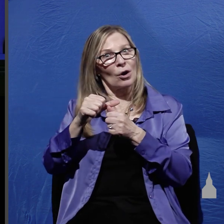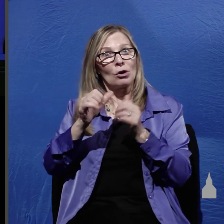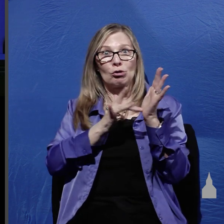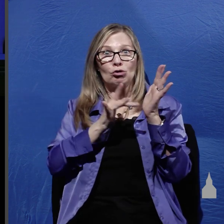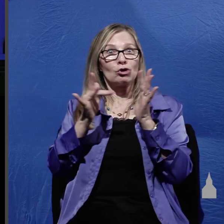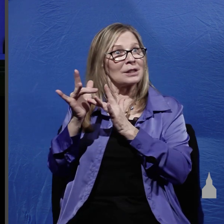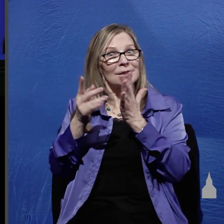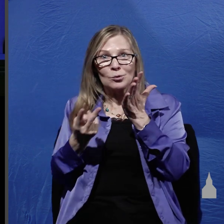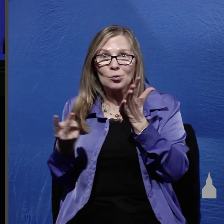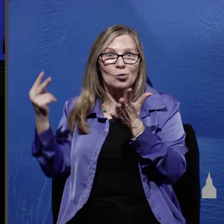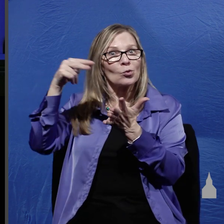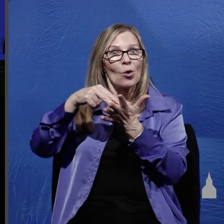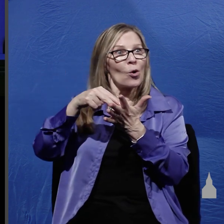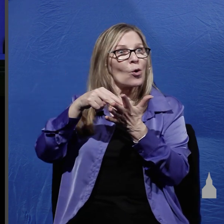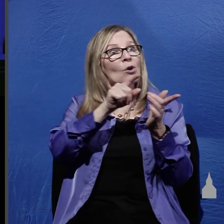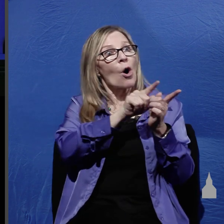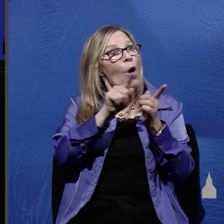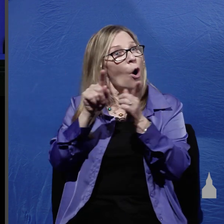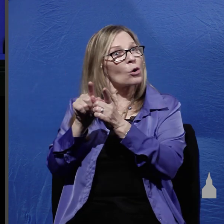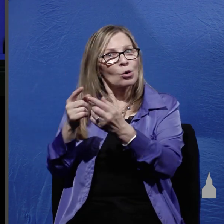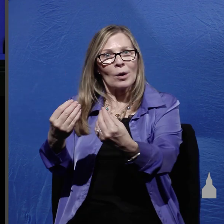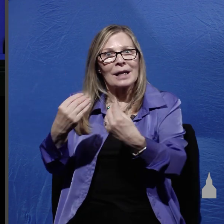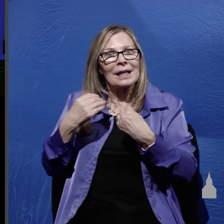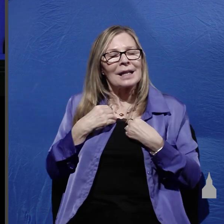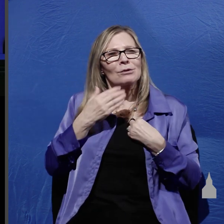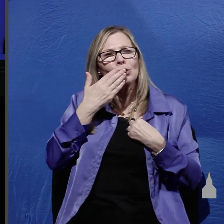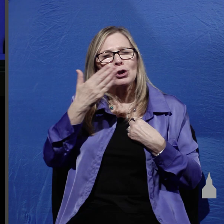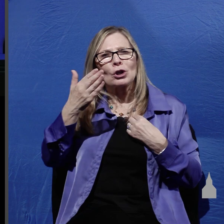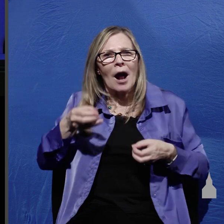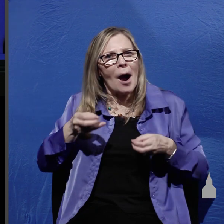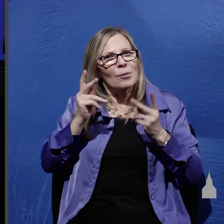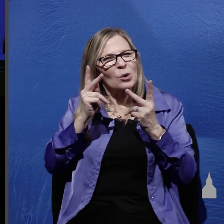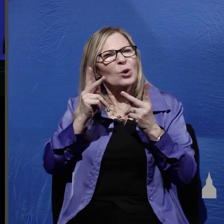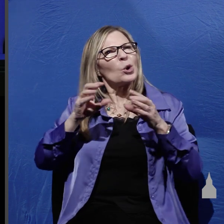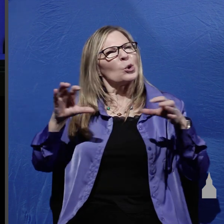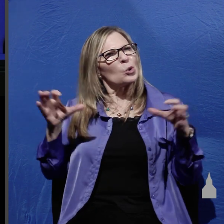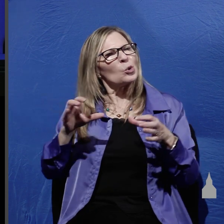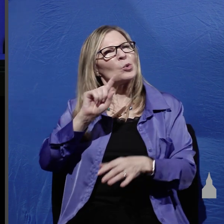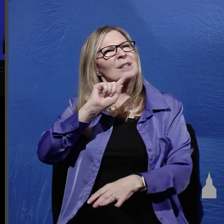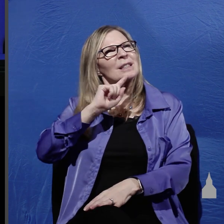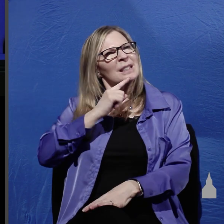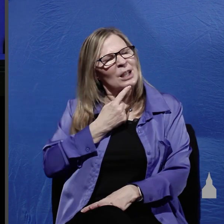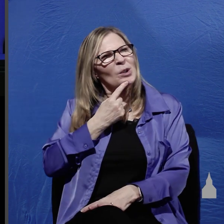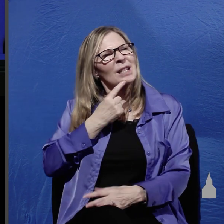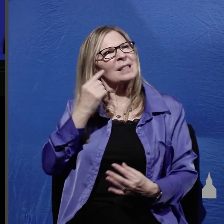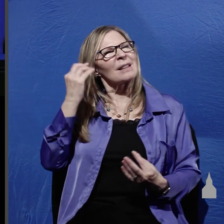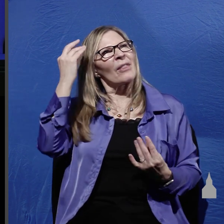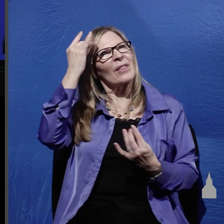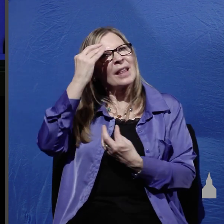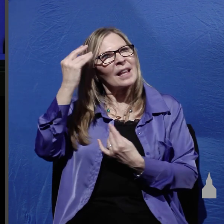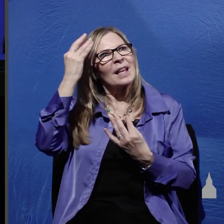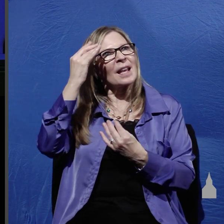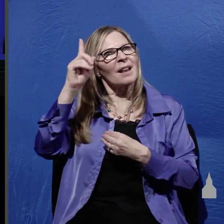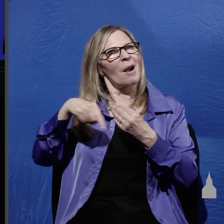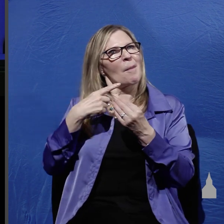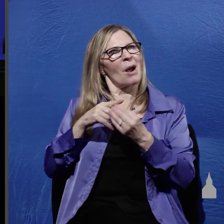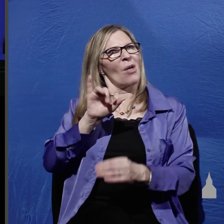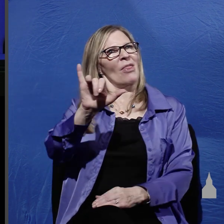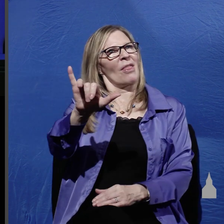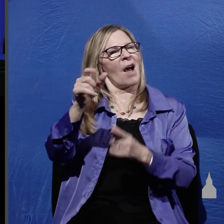but it also presents us with the opportunity to do some serious thinking about the resurrection and the